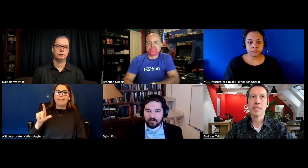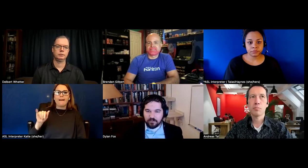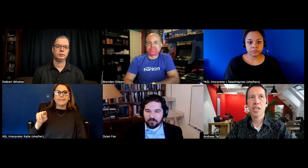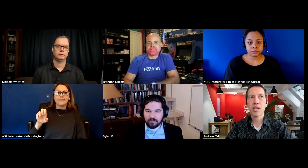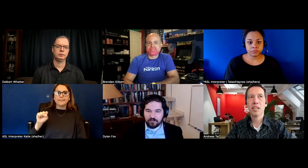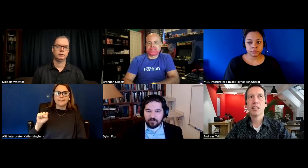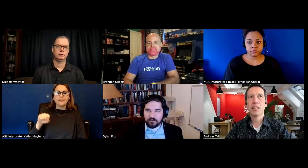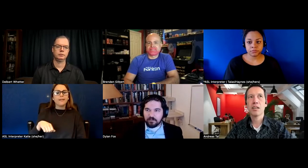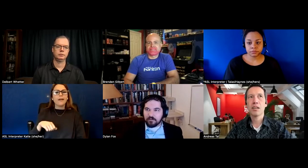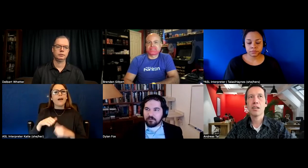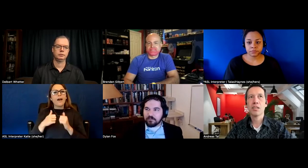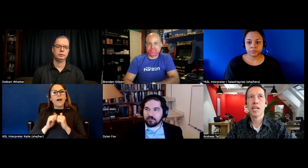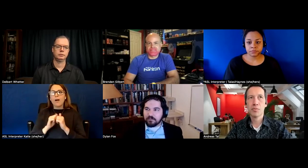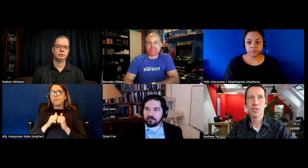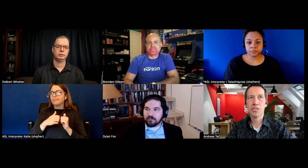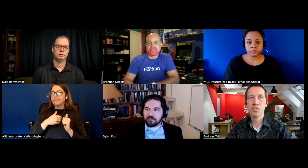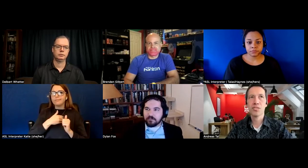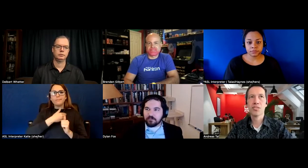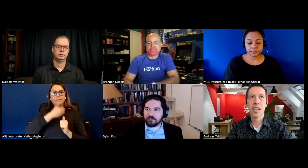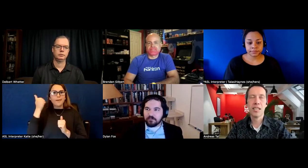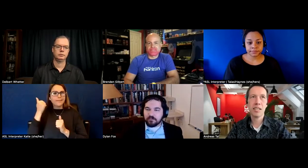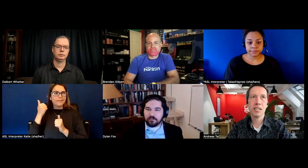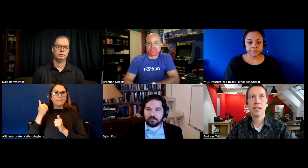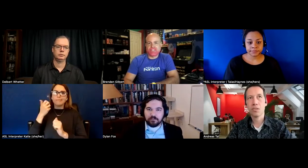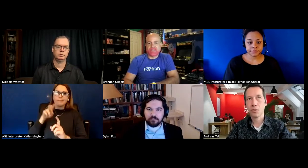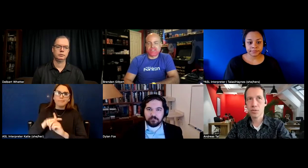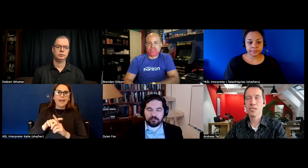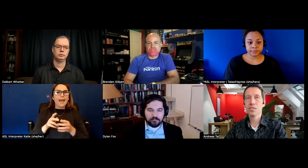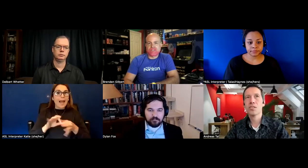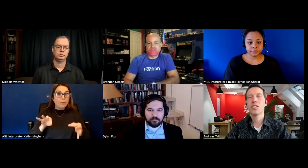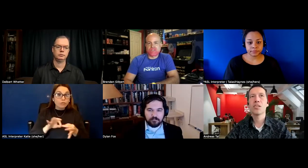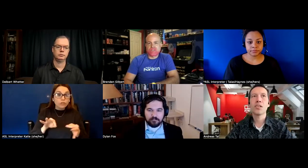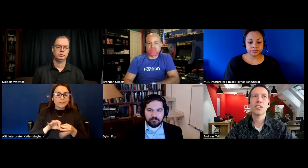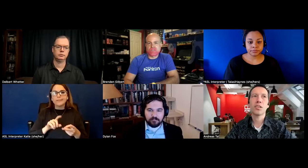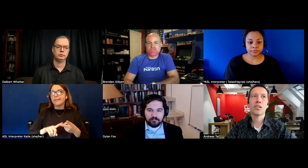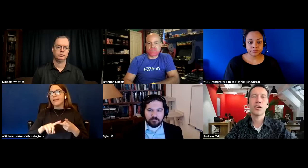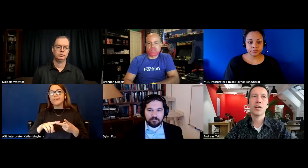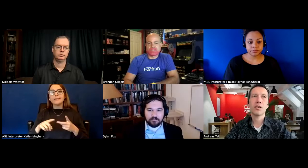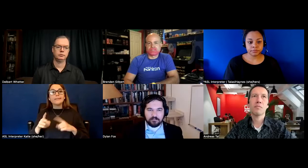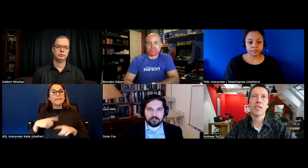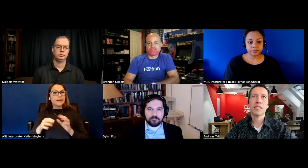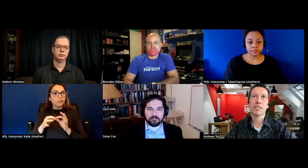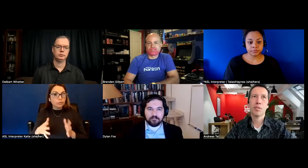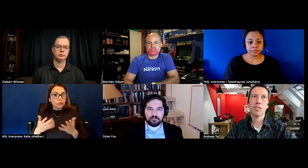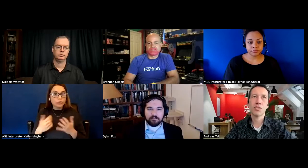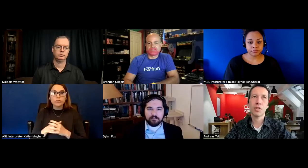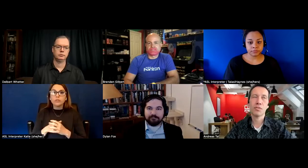bring uh captions signing and also other uh accessibility services